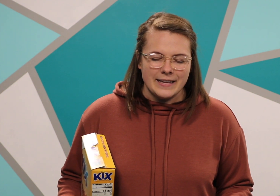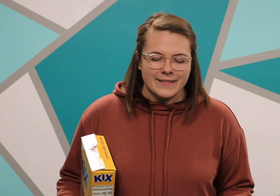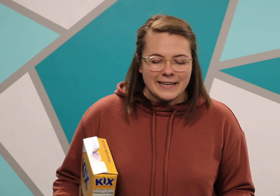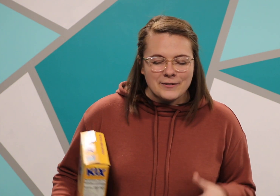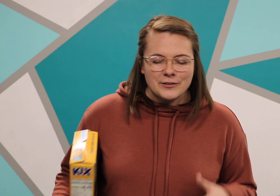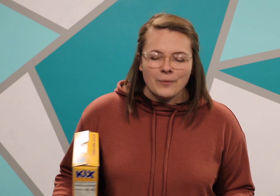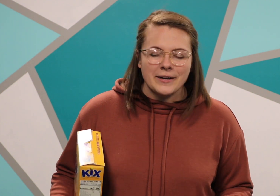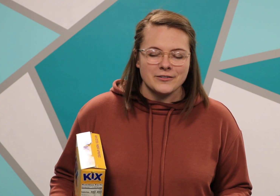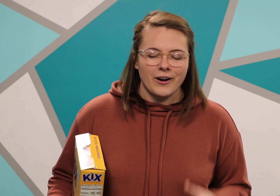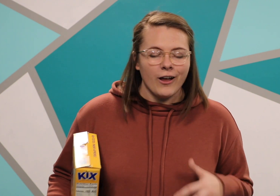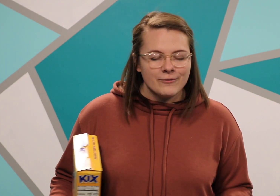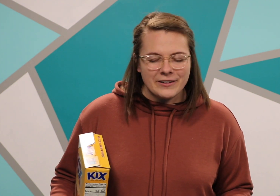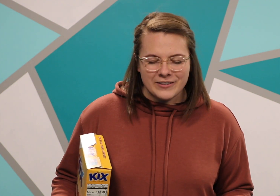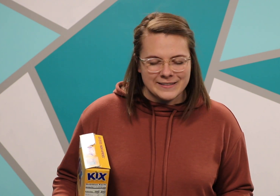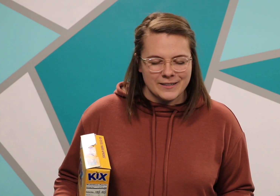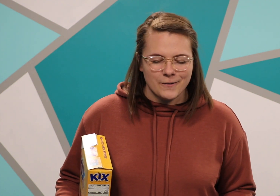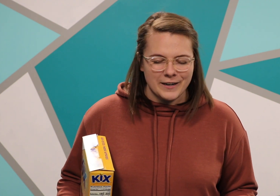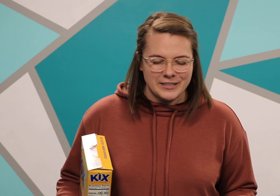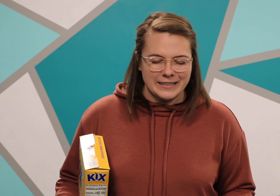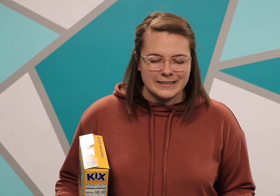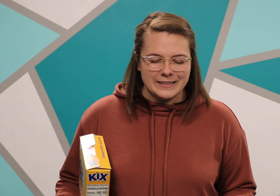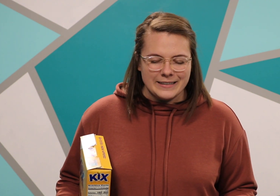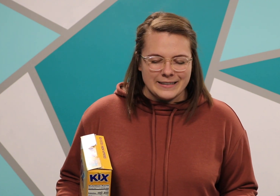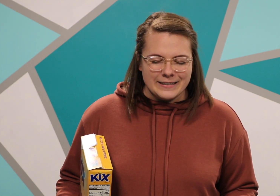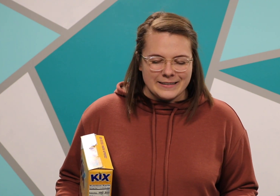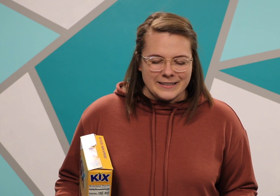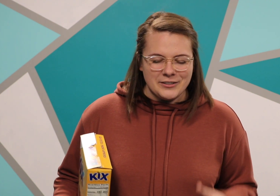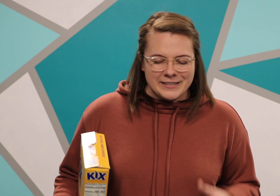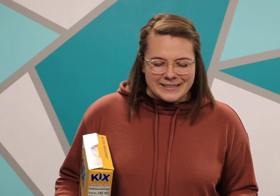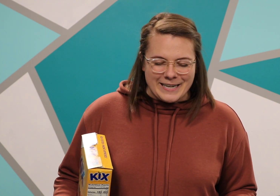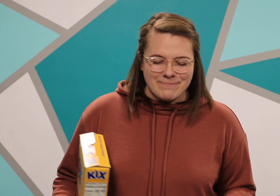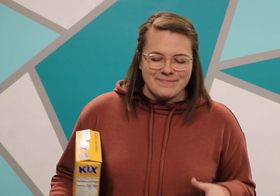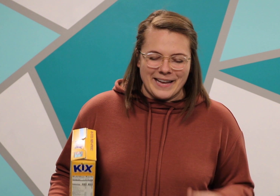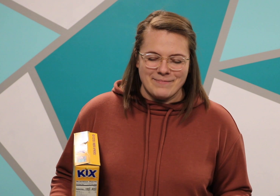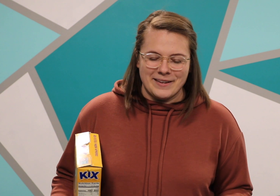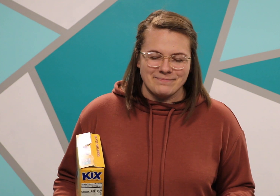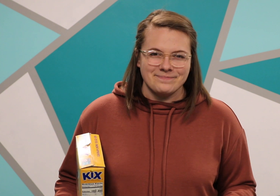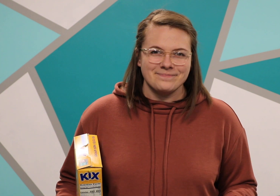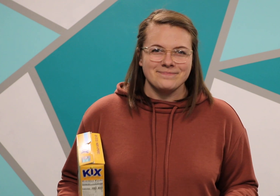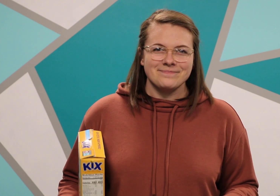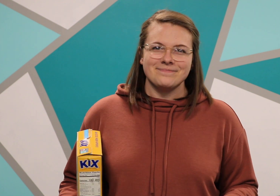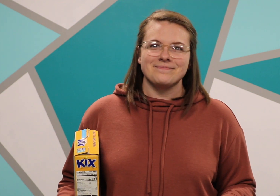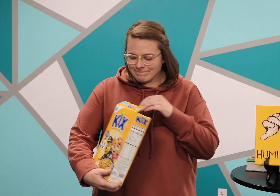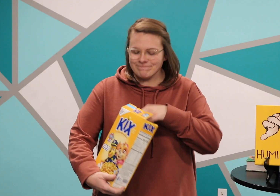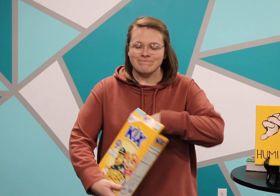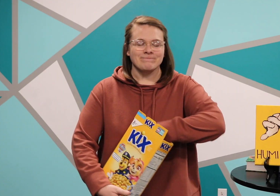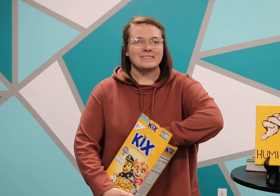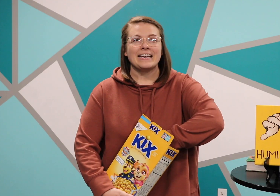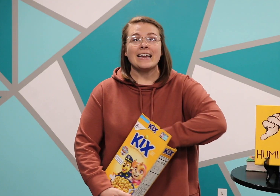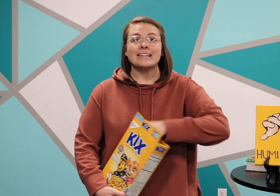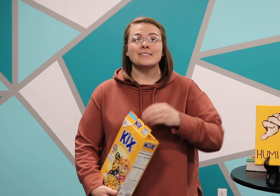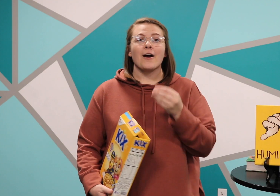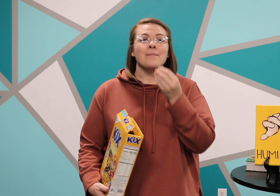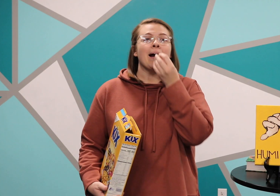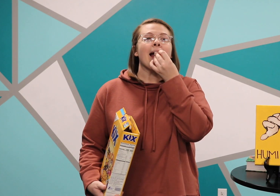Thank you so much for all of my friends that are watching. In Jesus' name, amen. Mmm, Kix are my